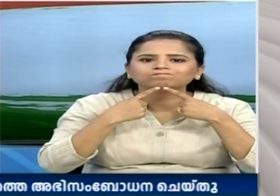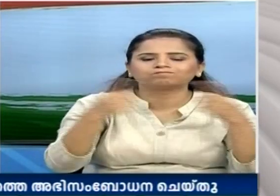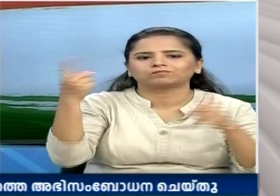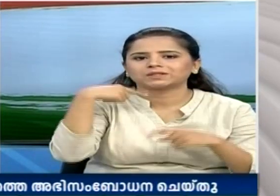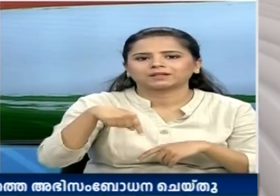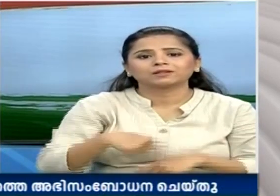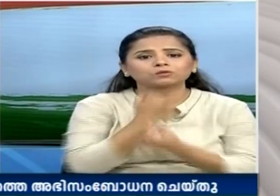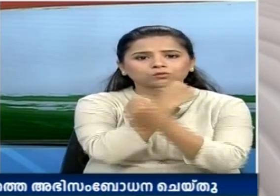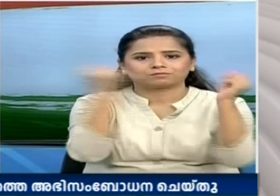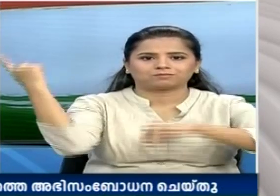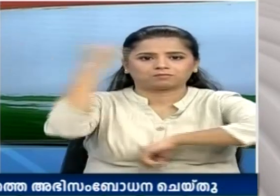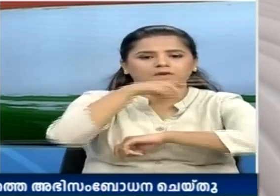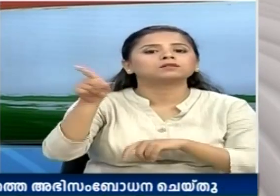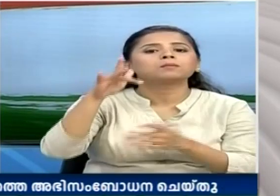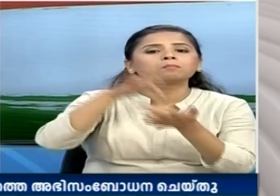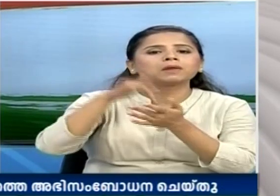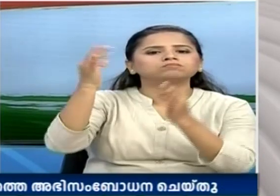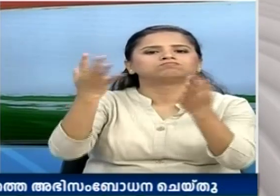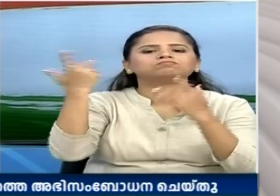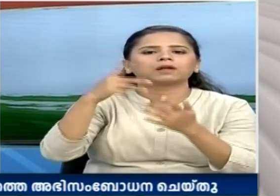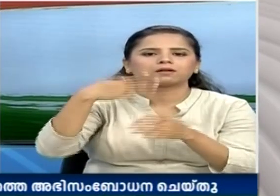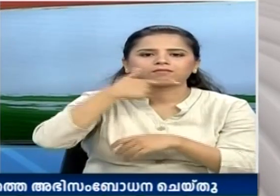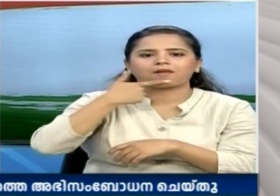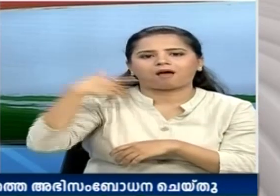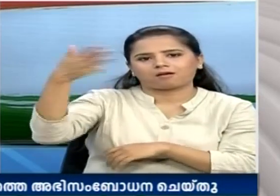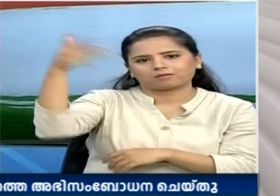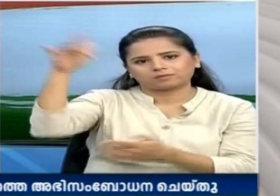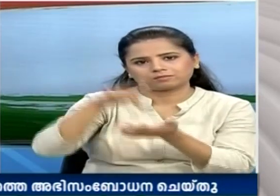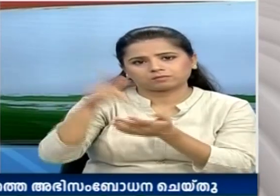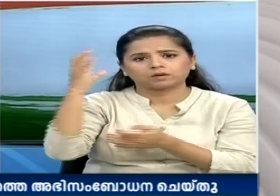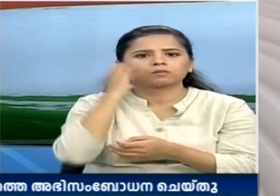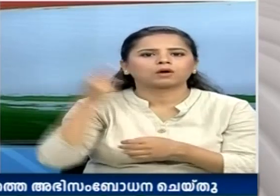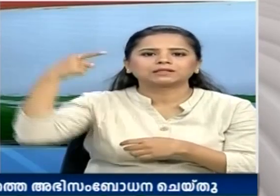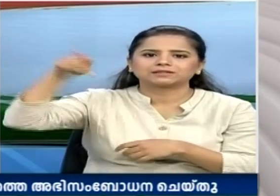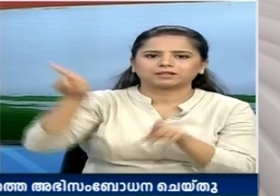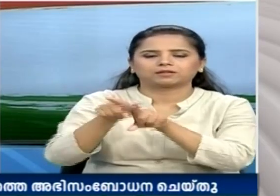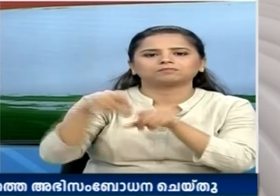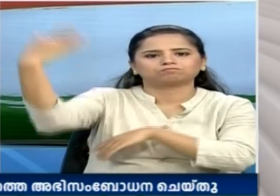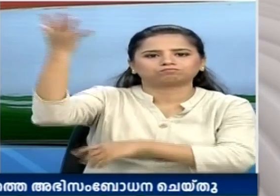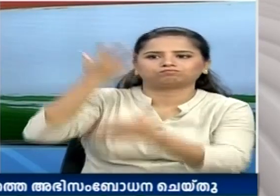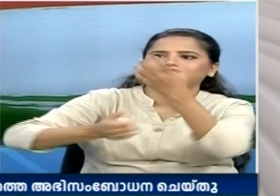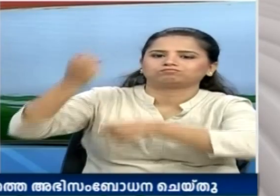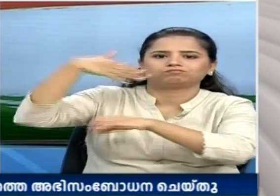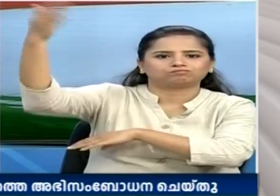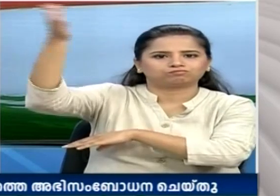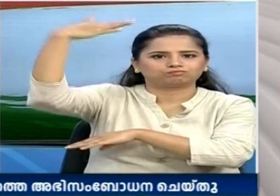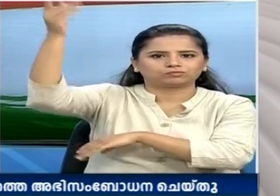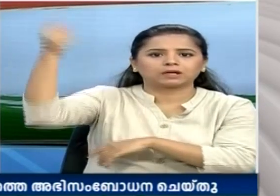Day at the Majestic Red Fort. The Prime Minister unfurled the national flag and delivered the customary address to the nation from the